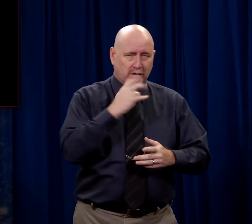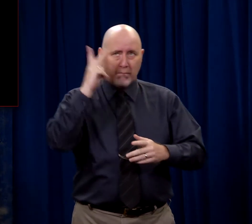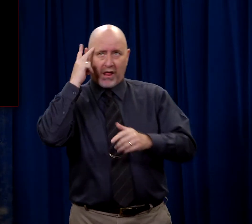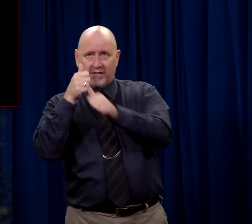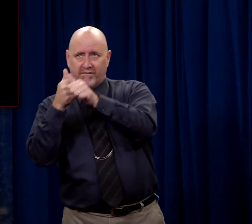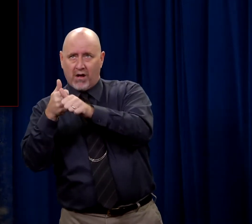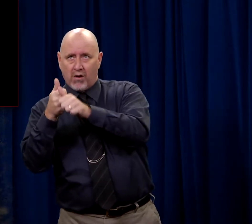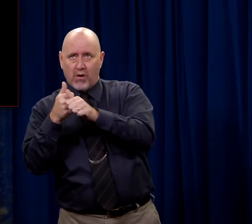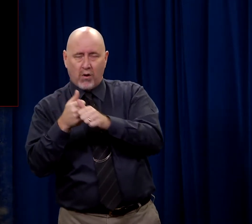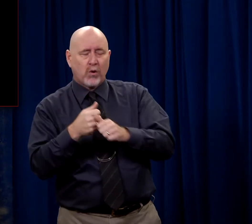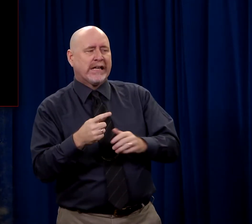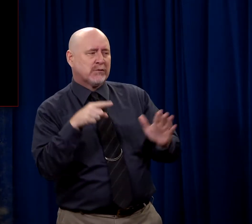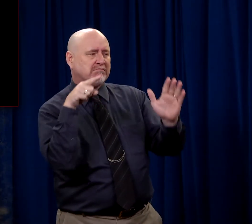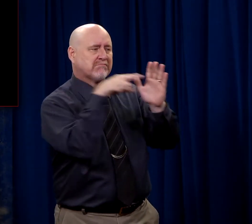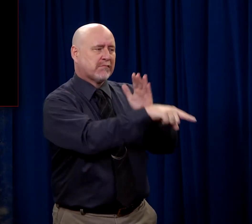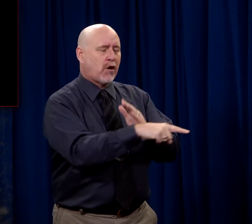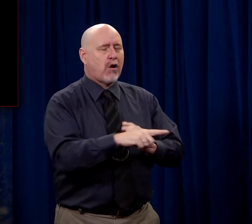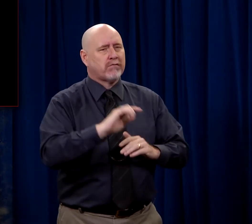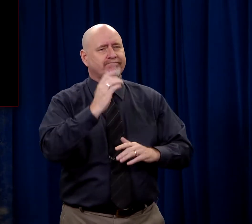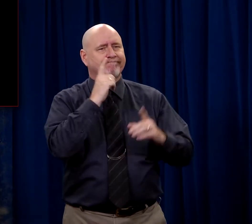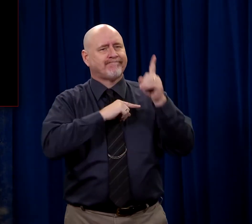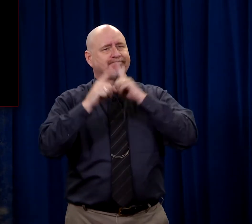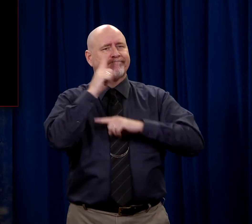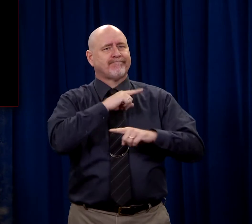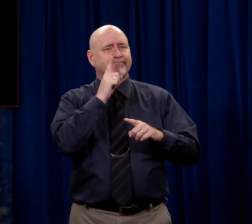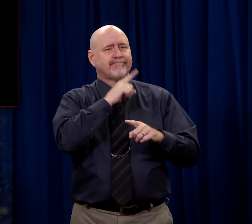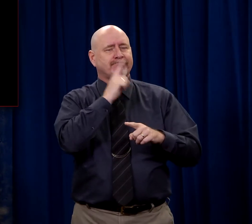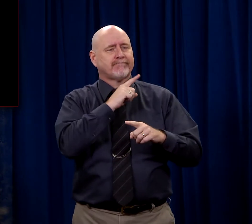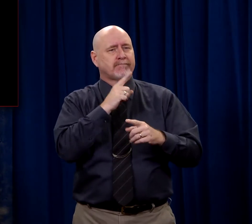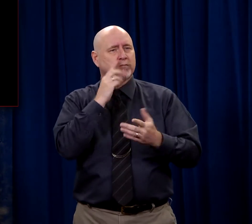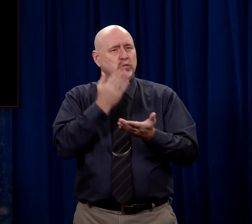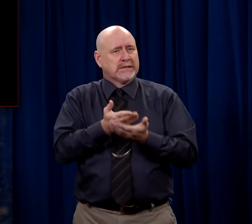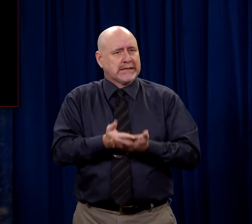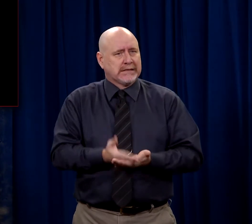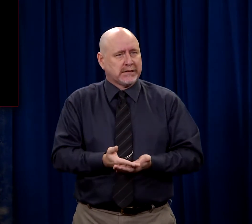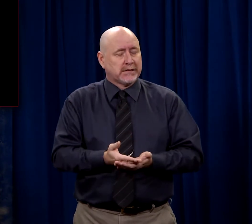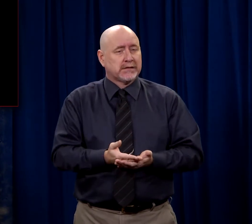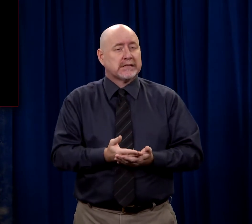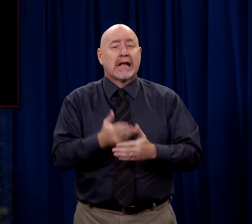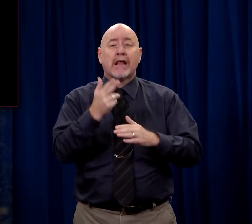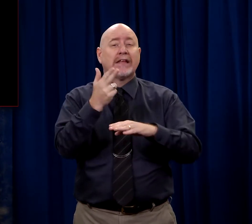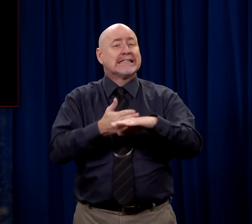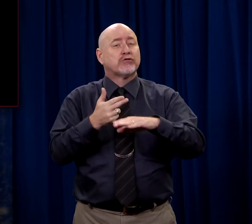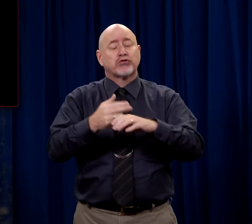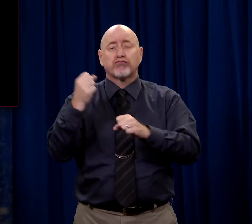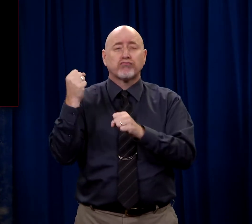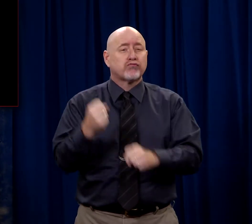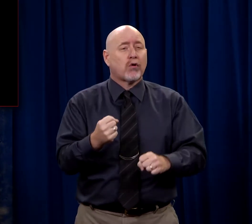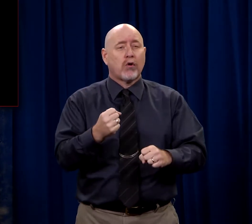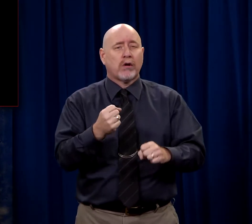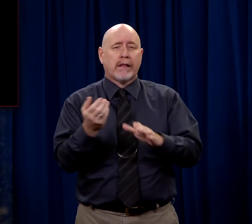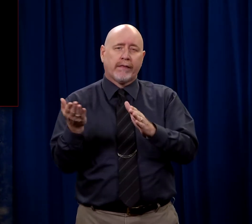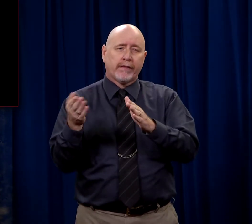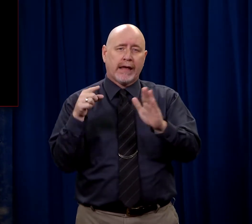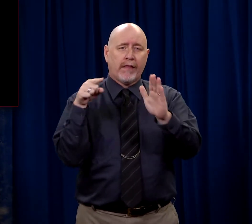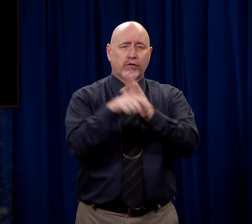on politics. I've come to tell the story of the most significant death in all history, the execution of Jesus Christ.